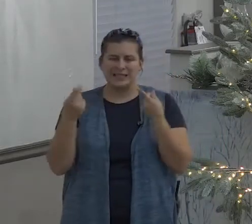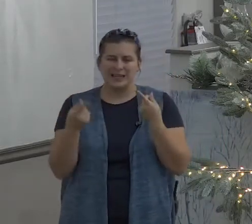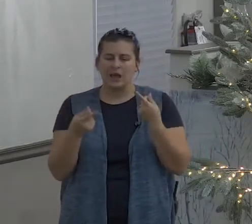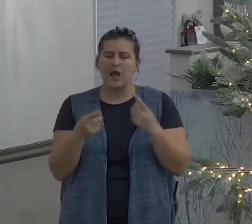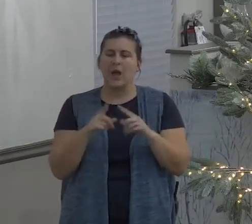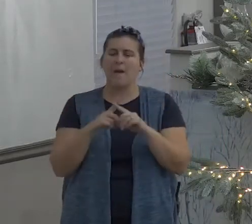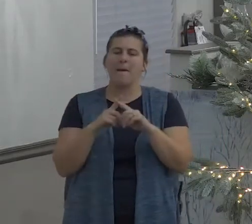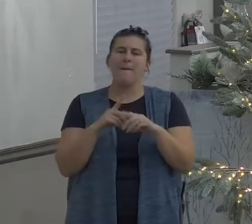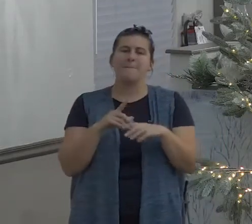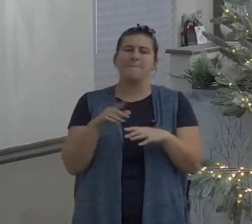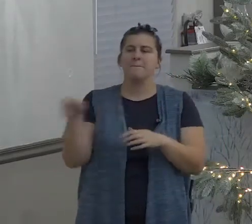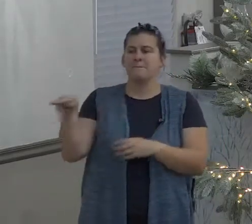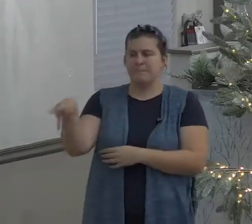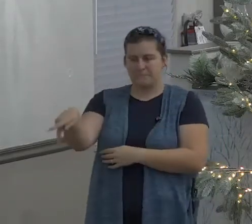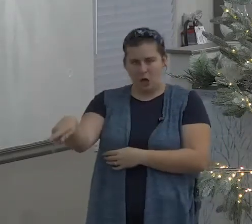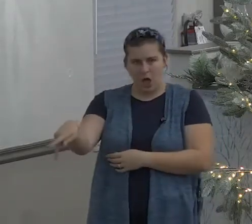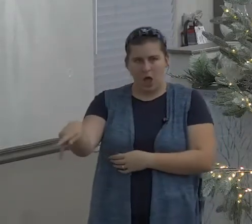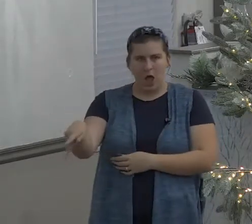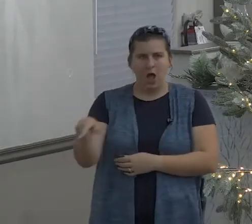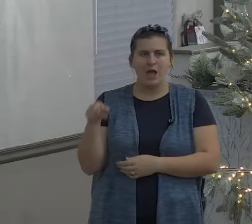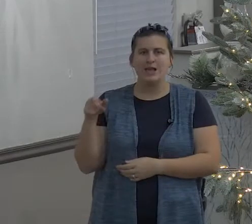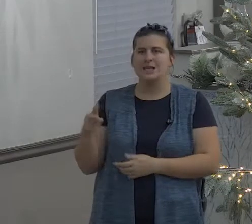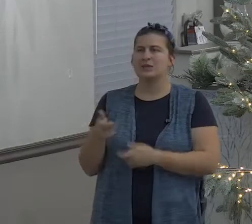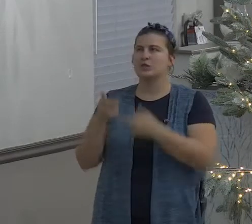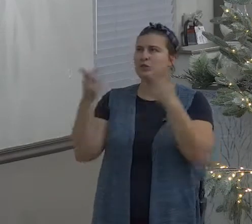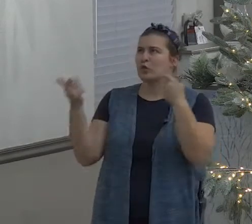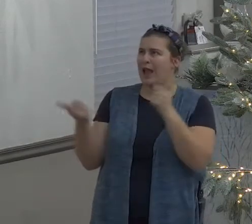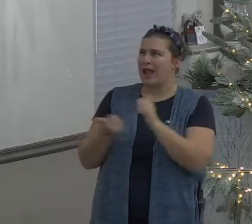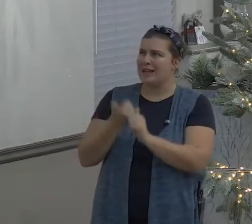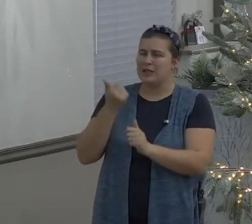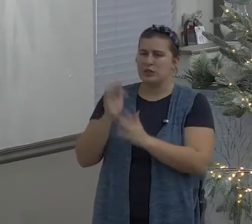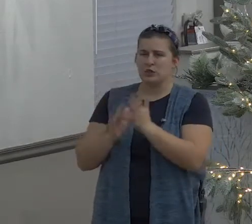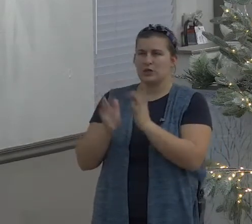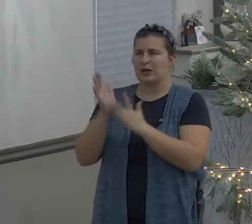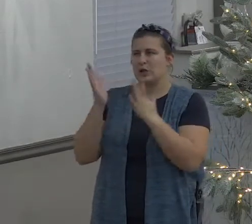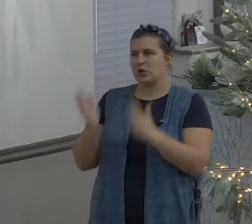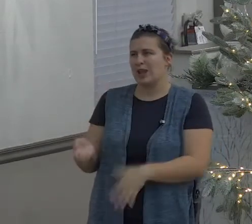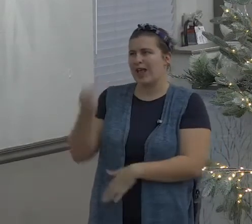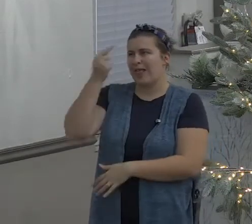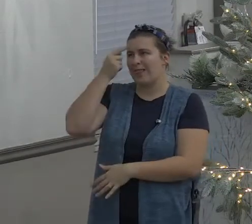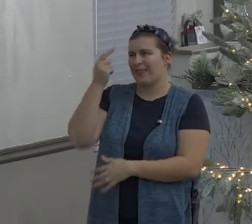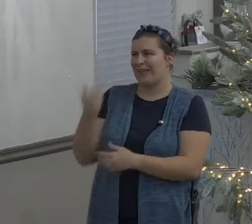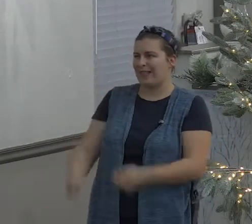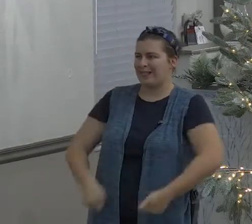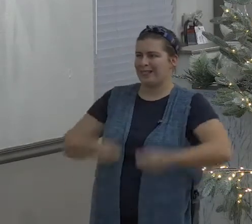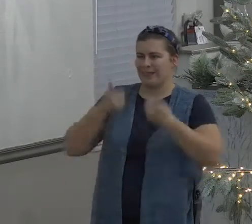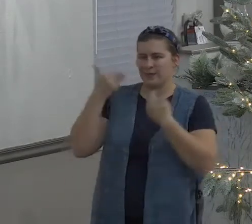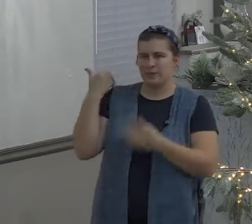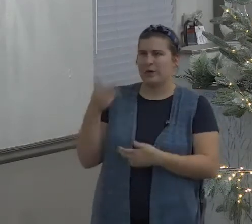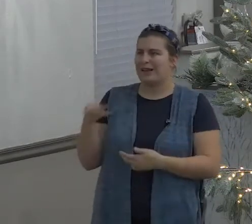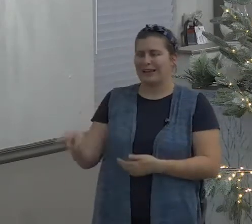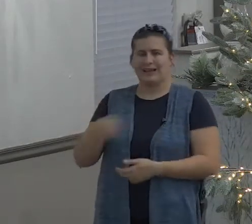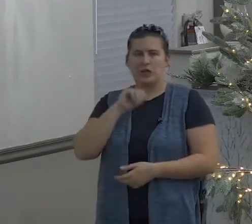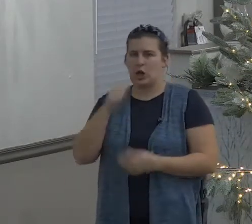if you're right with God you're never sick if you're right with God you're a millionaire that's a bunch of hog wash